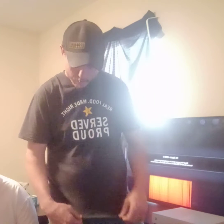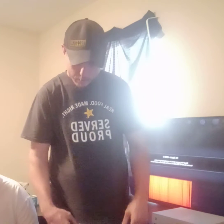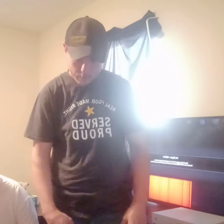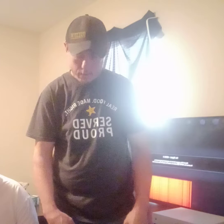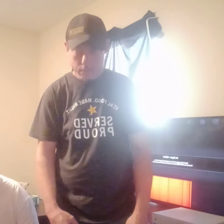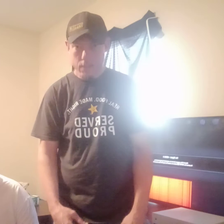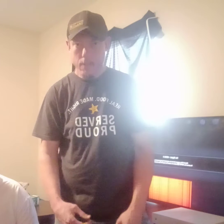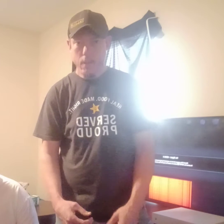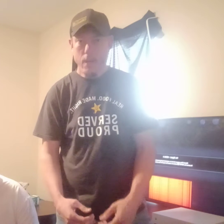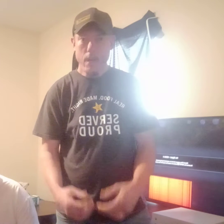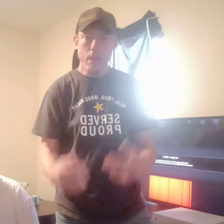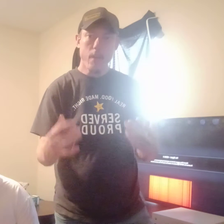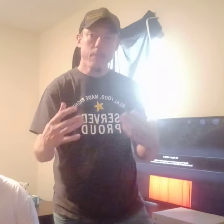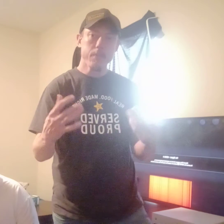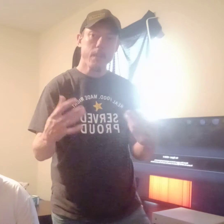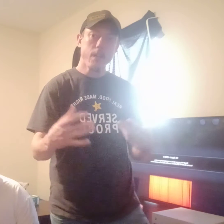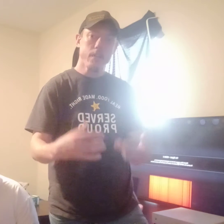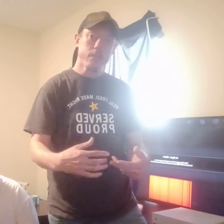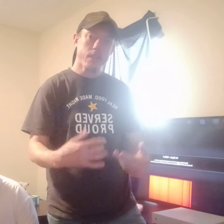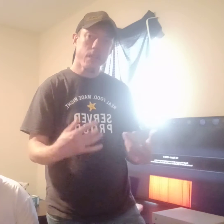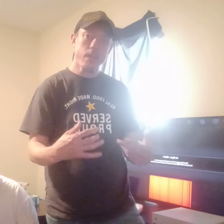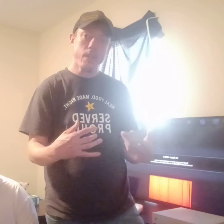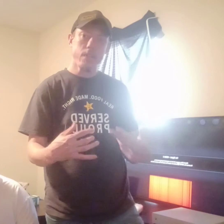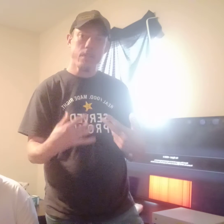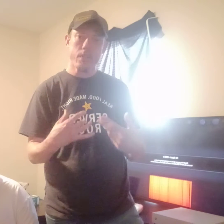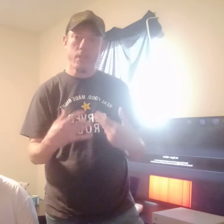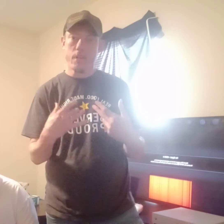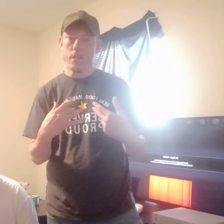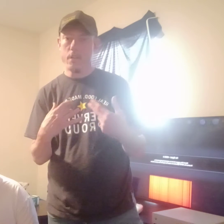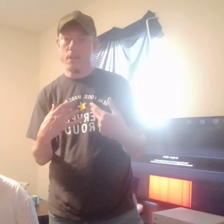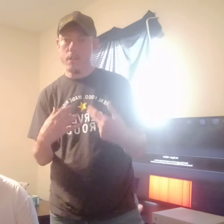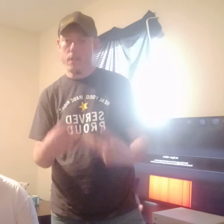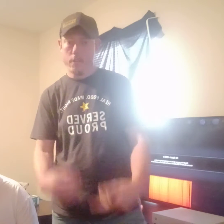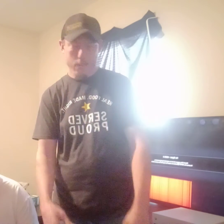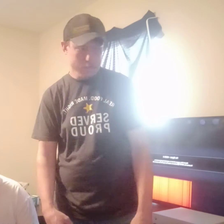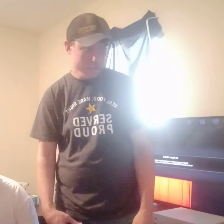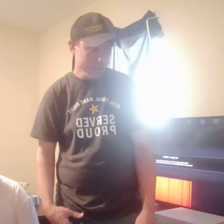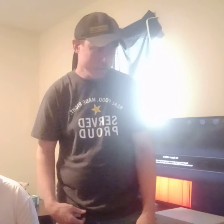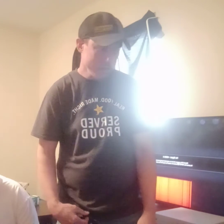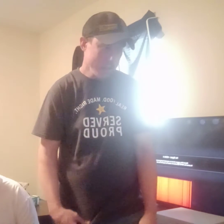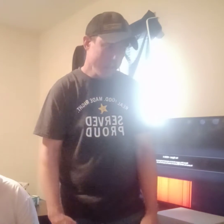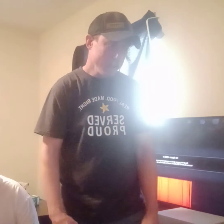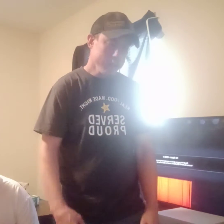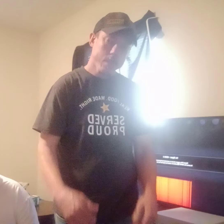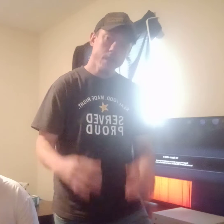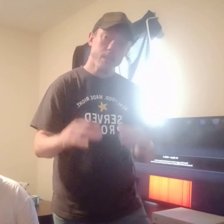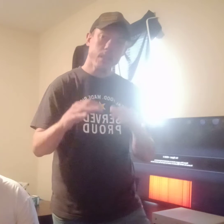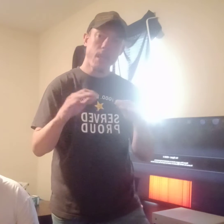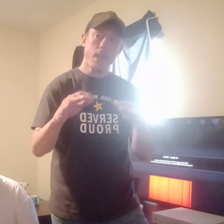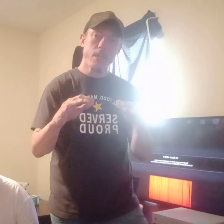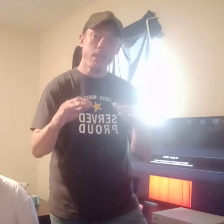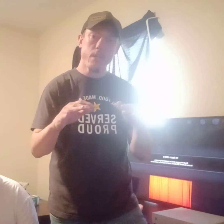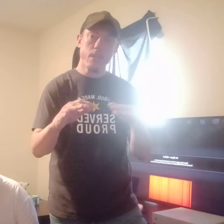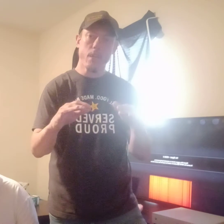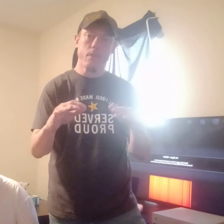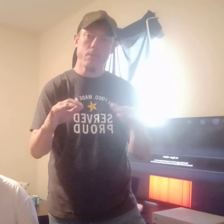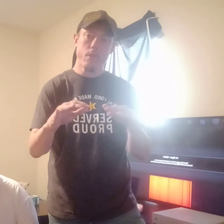every time it's in your heart, just a candy love